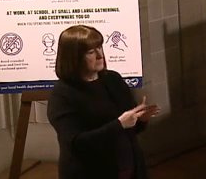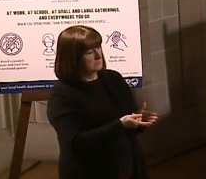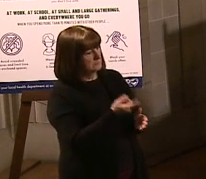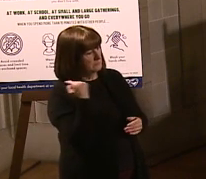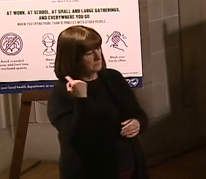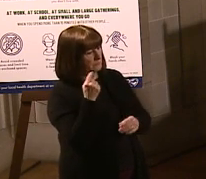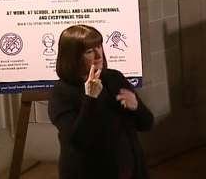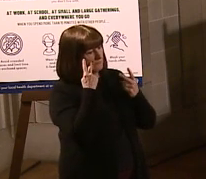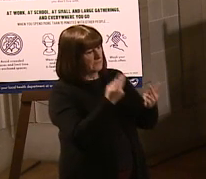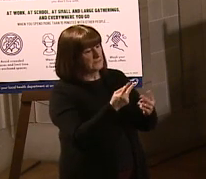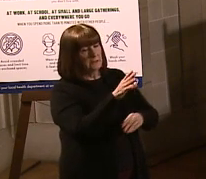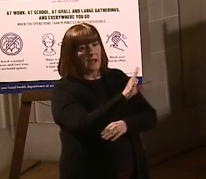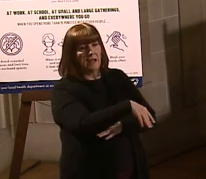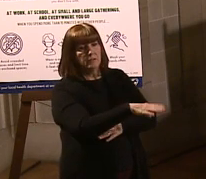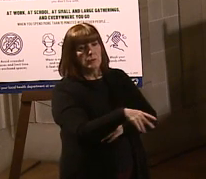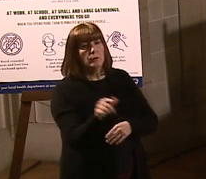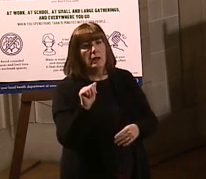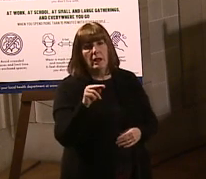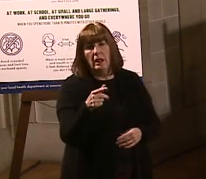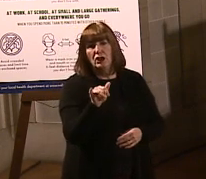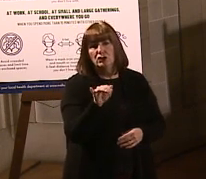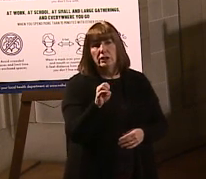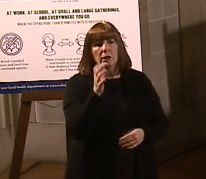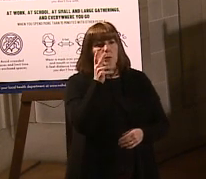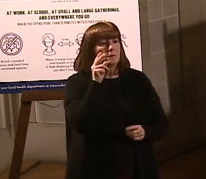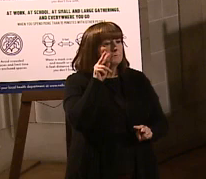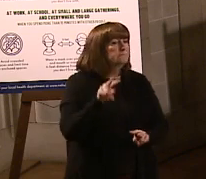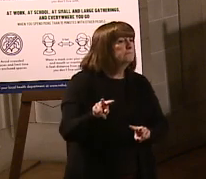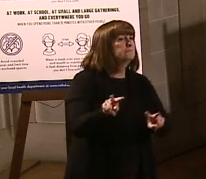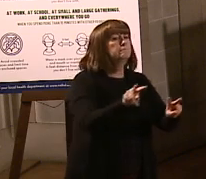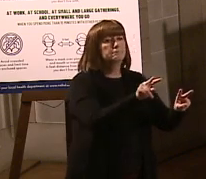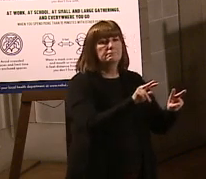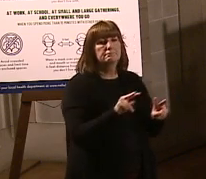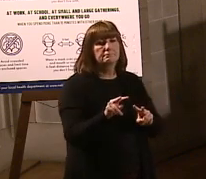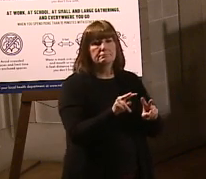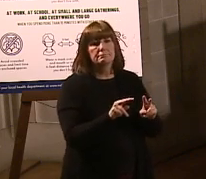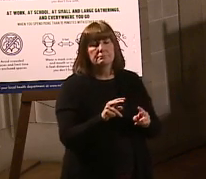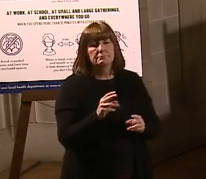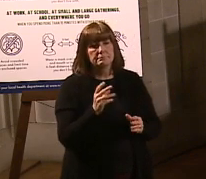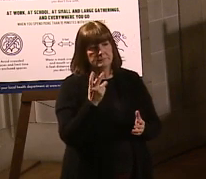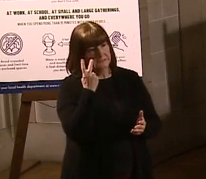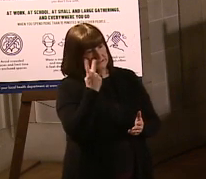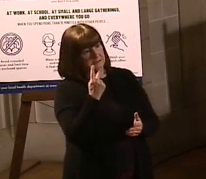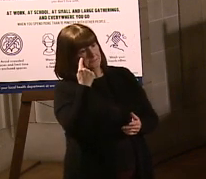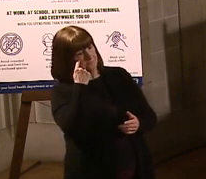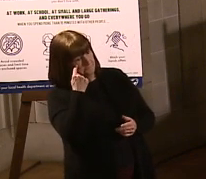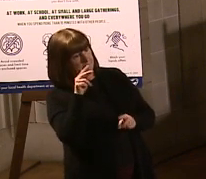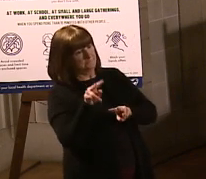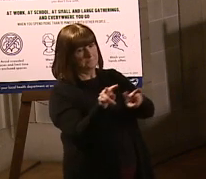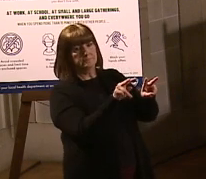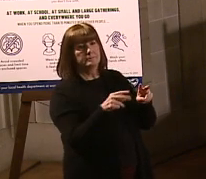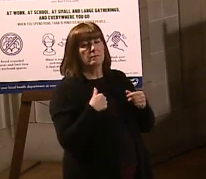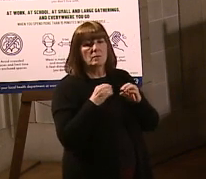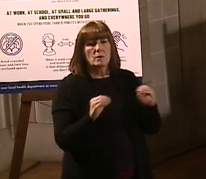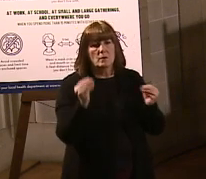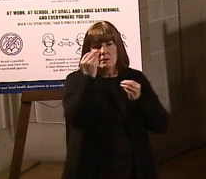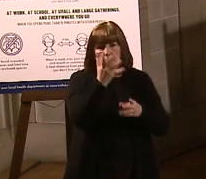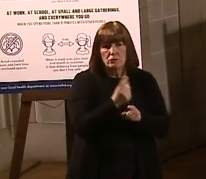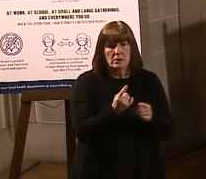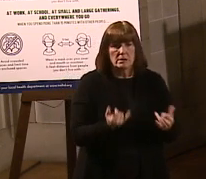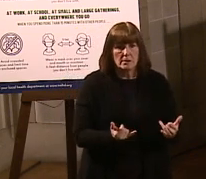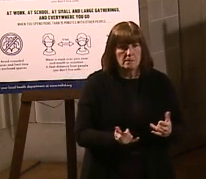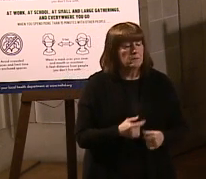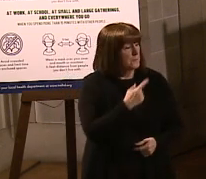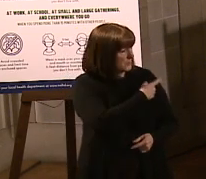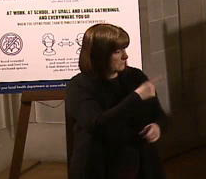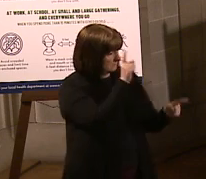Angie Ling is going to go visit there this afternoon and get a firsthand witness about how it's going. So I don't have any information right now about it. Is that how